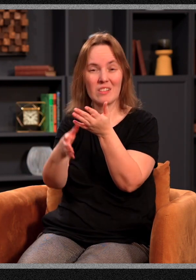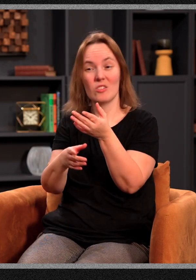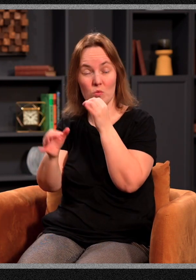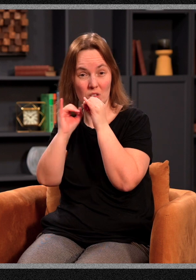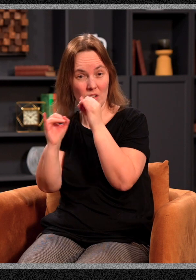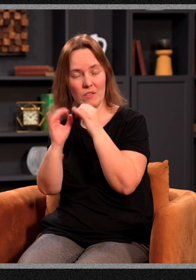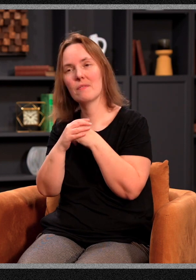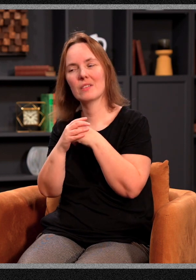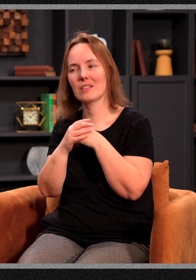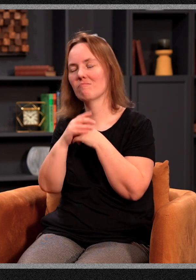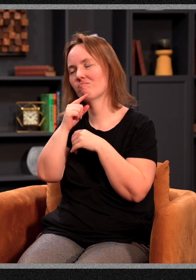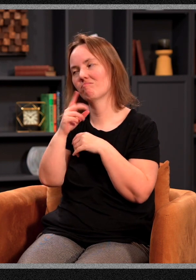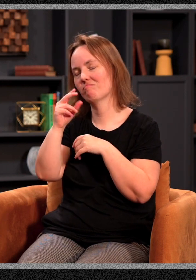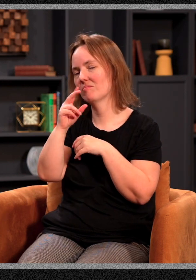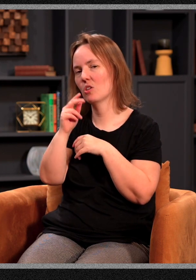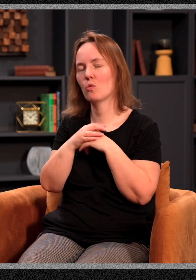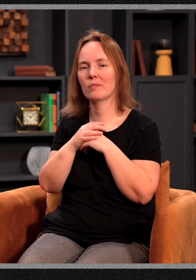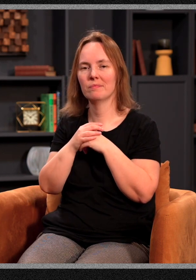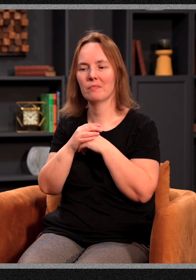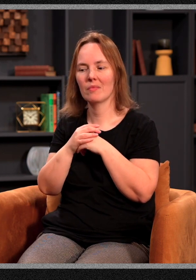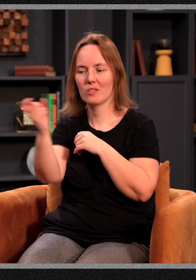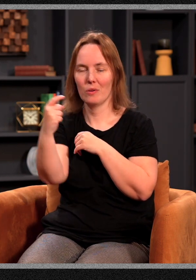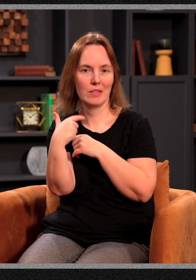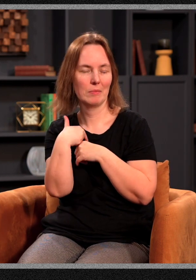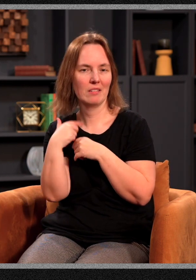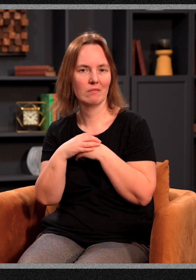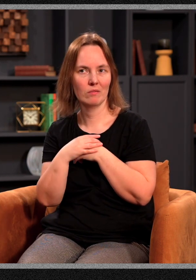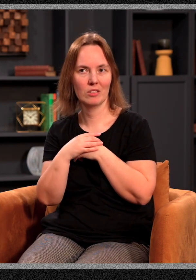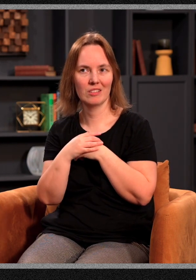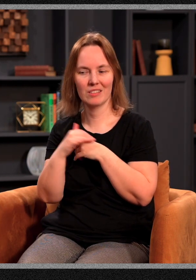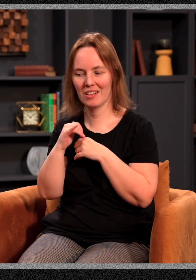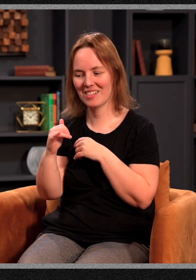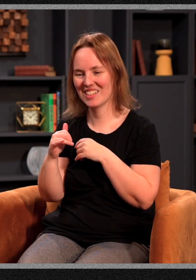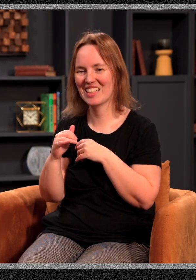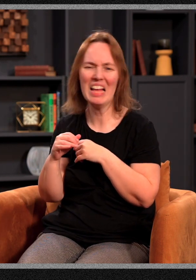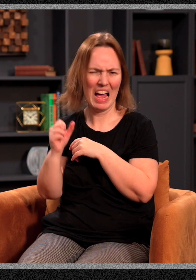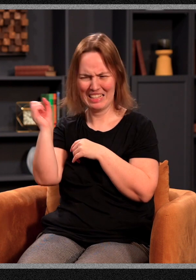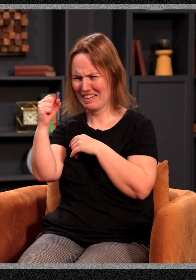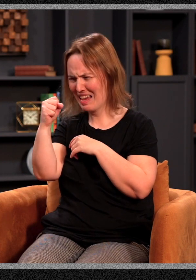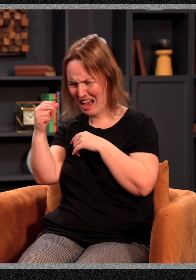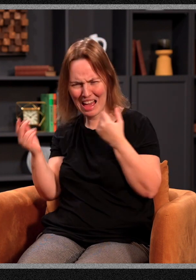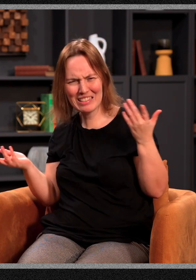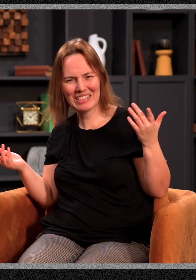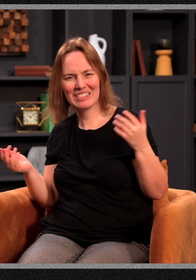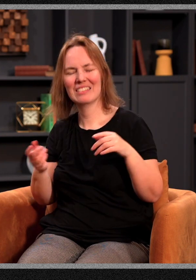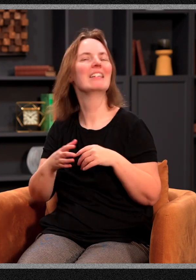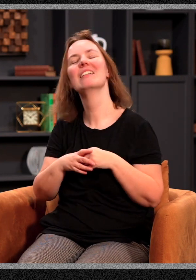mind an interview? And the guy said, oh, I'm too shy. So he asked me, would you like to? And I said, where do I sign? And so